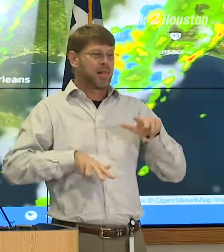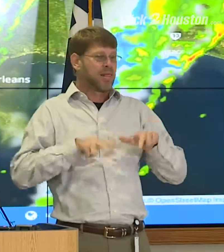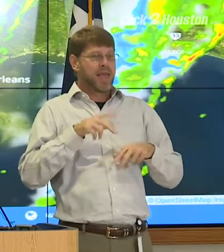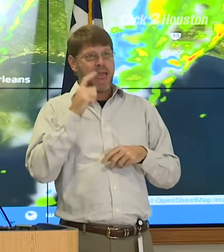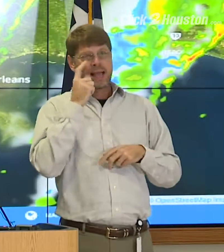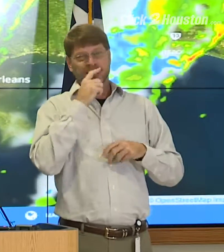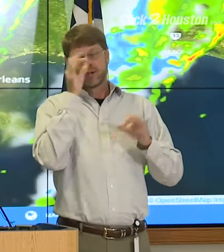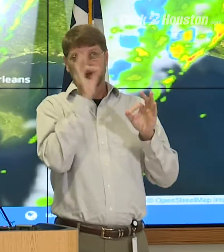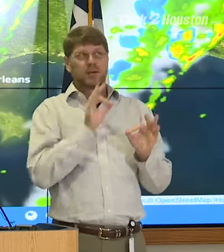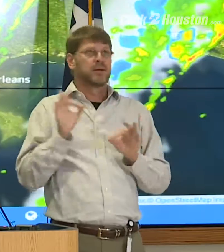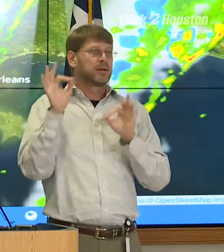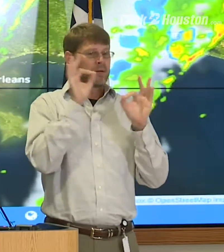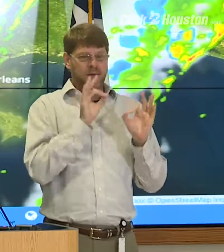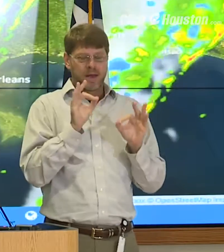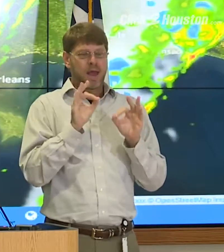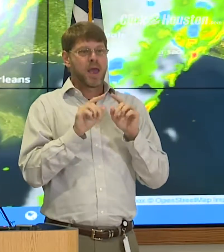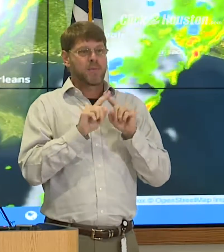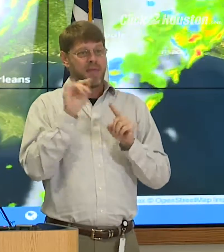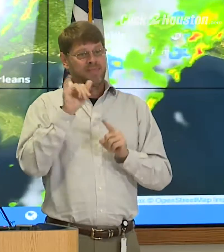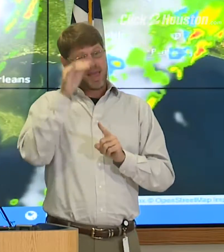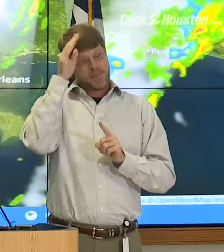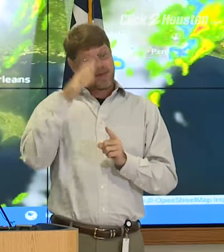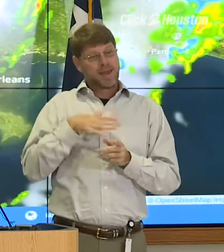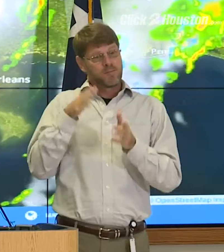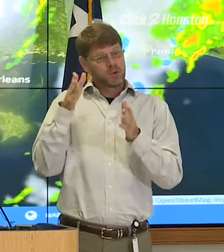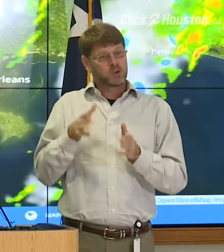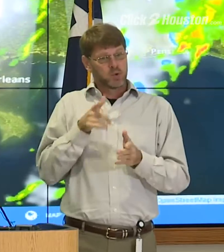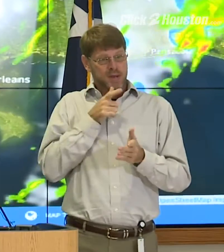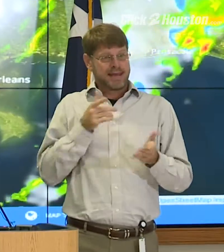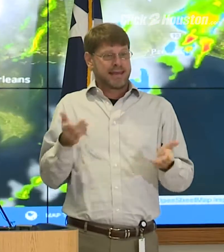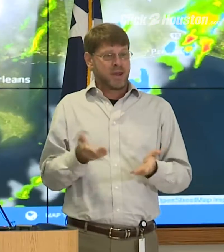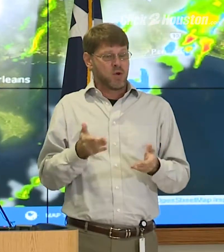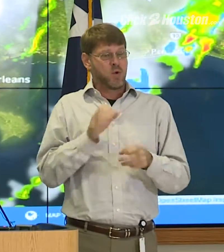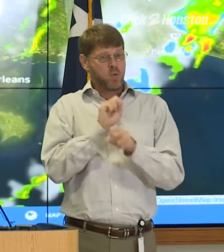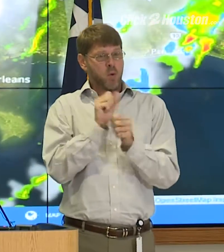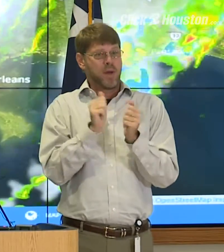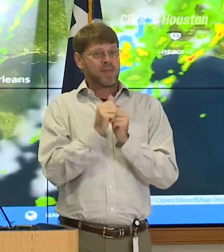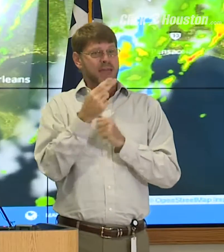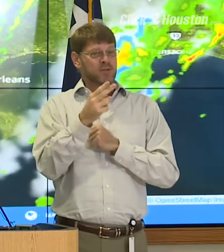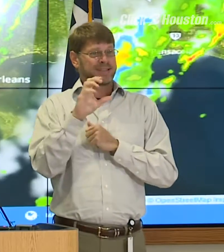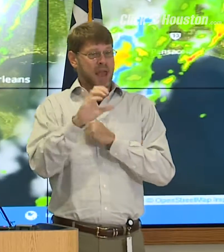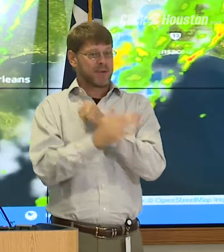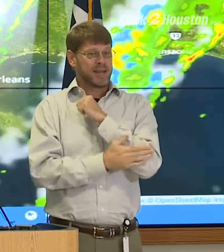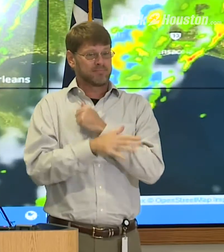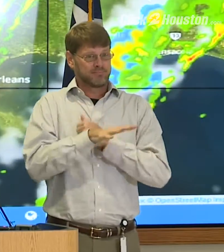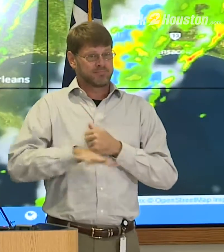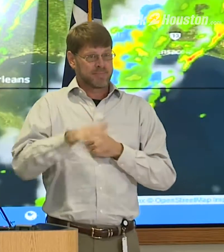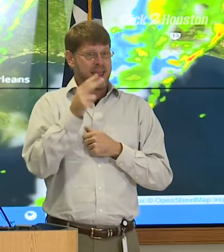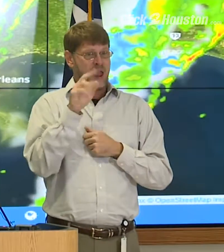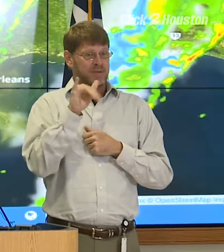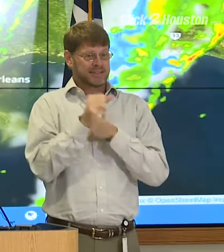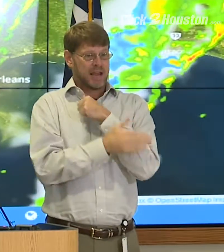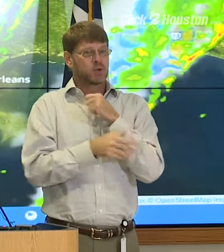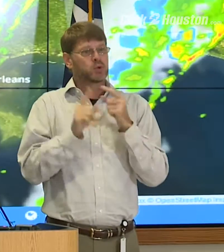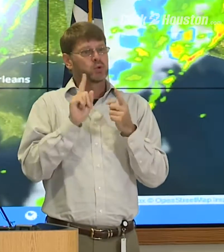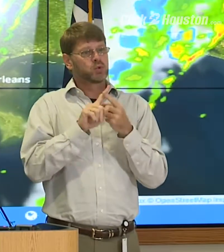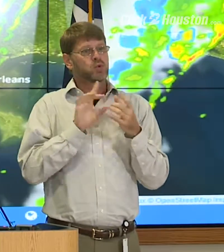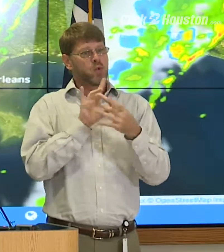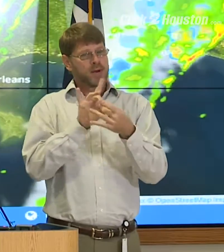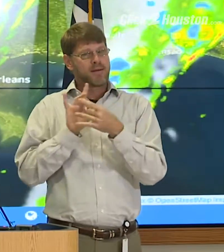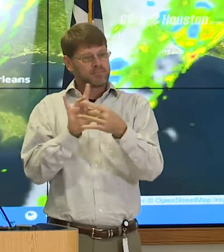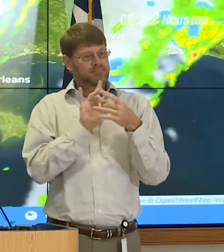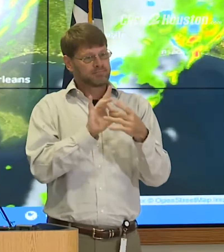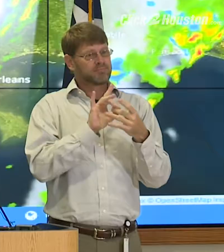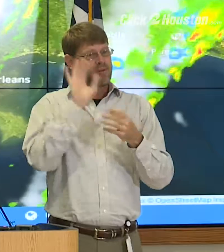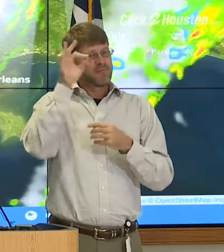things like that. But the man who's here is working with Harris County in order to coordinate